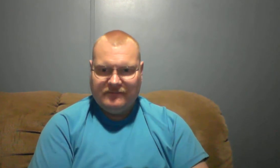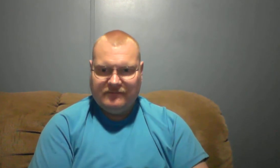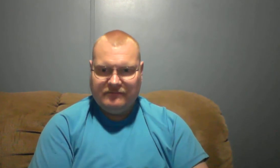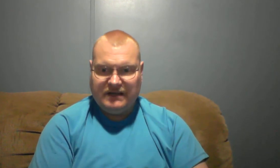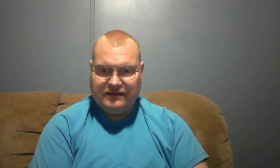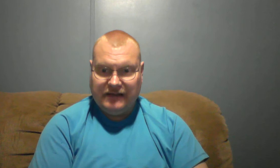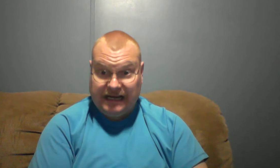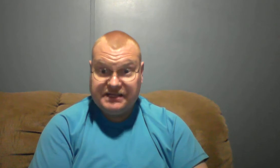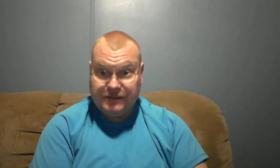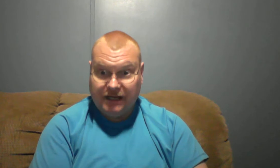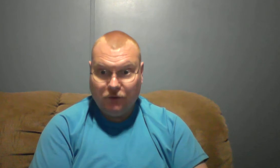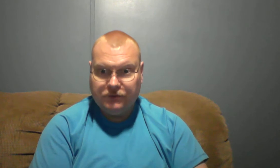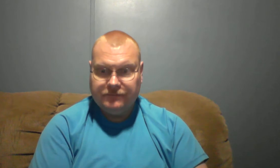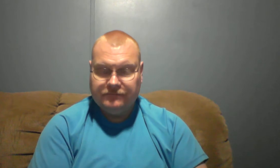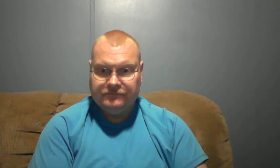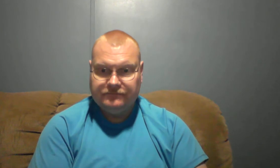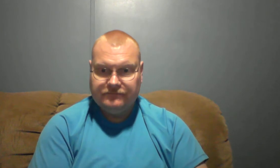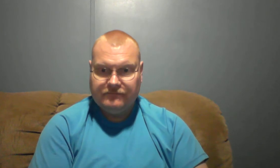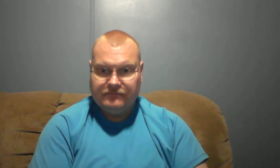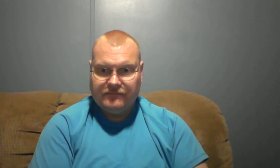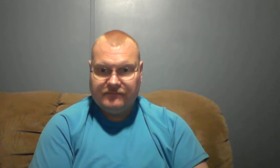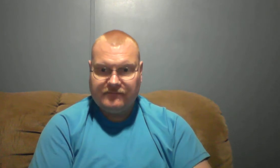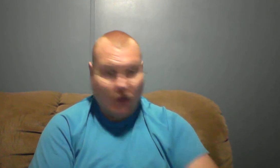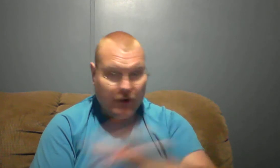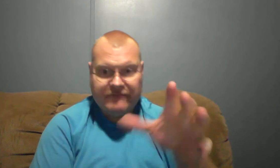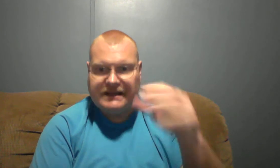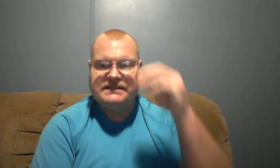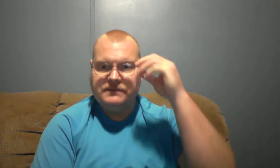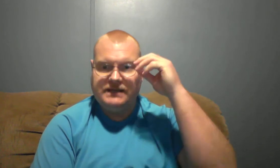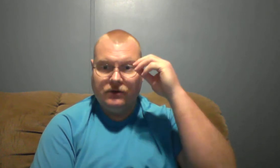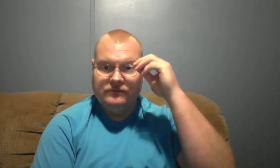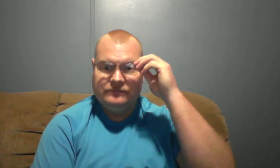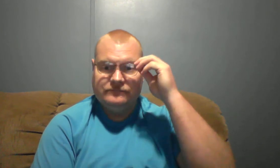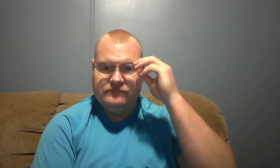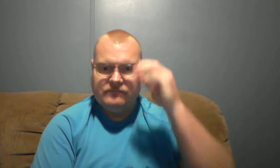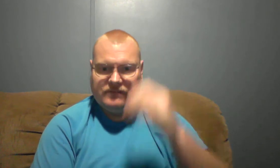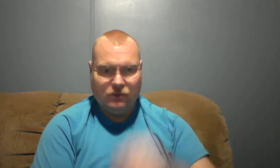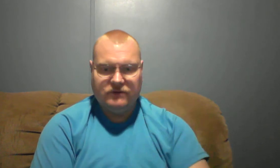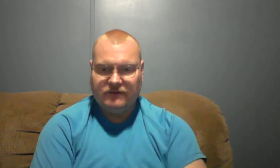But he needs to be told. He needs to be told the word of God.